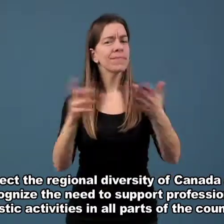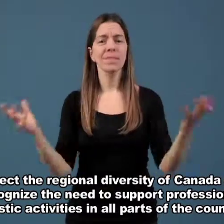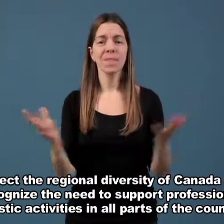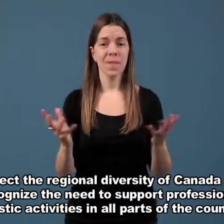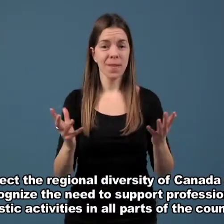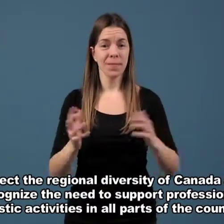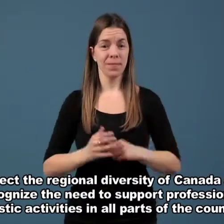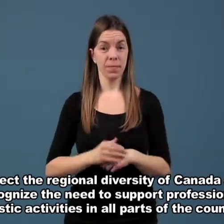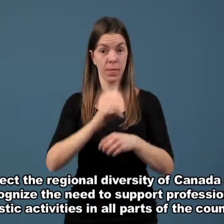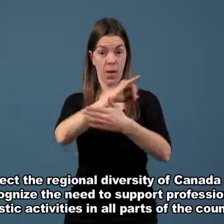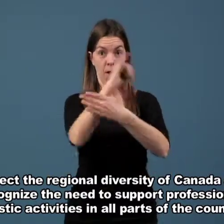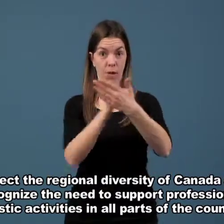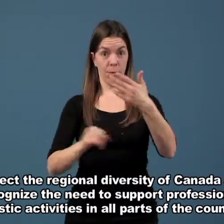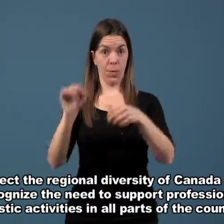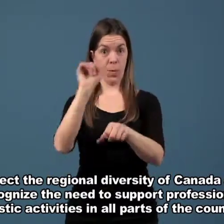in all parts of the country.